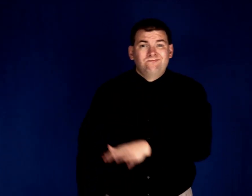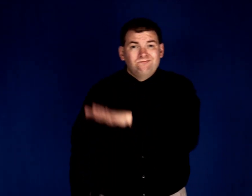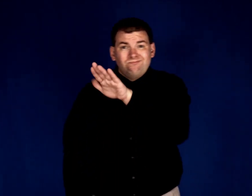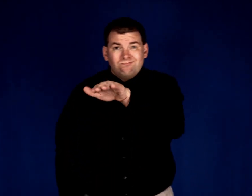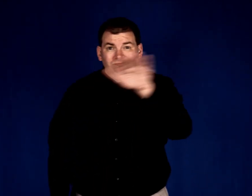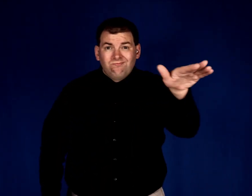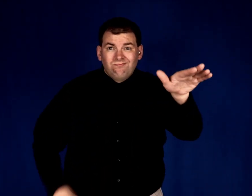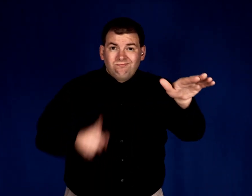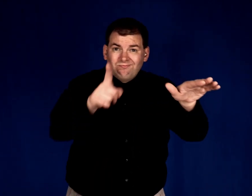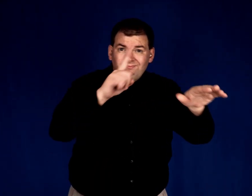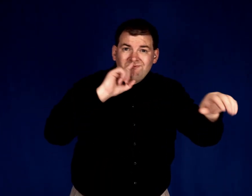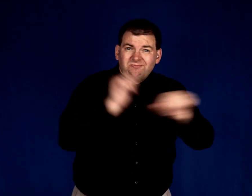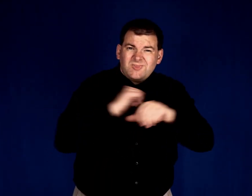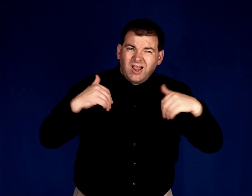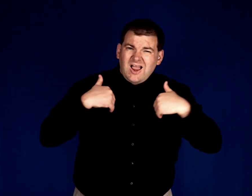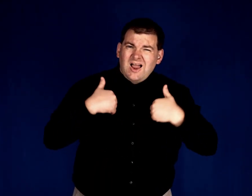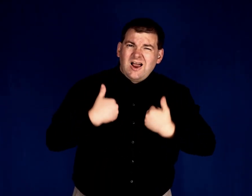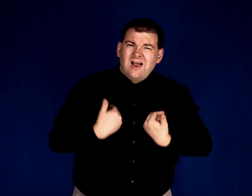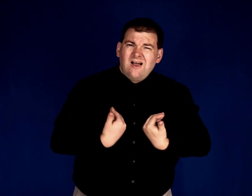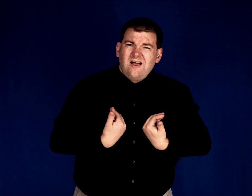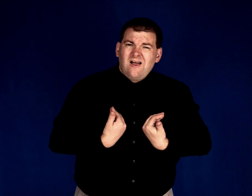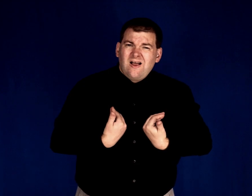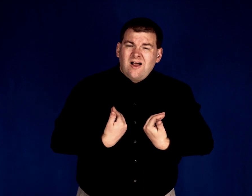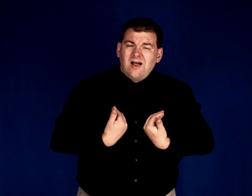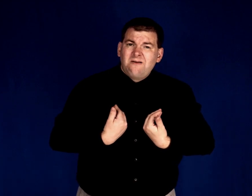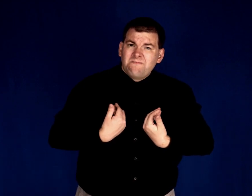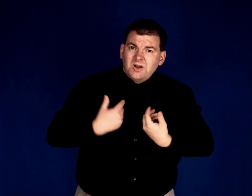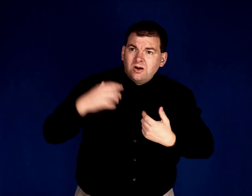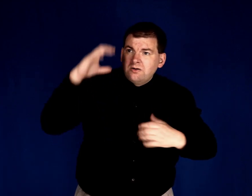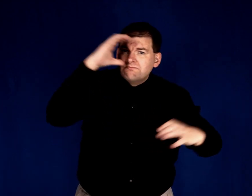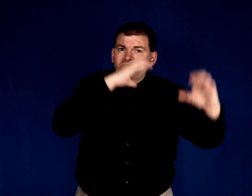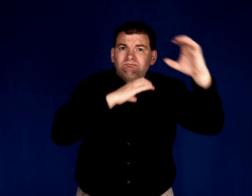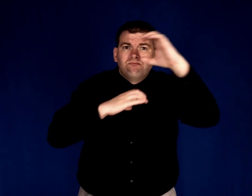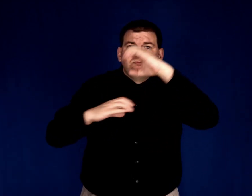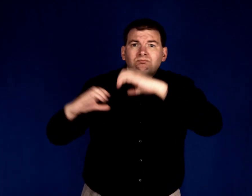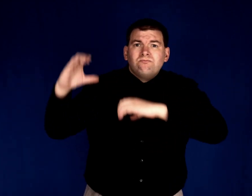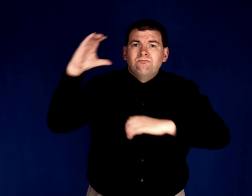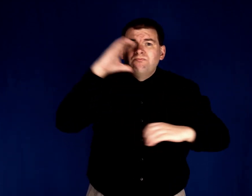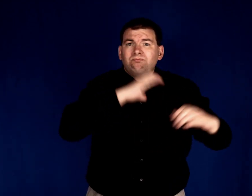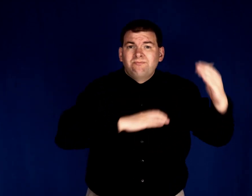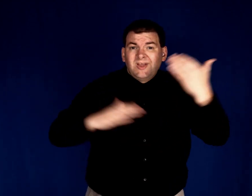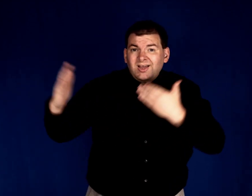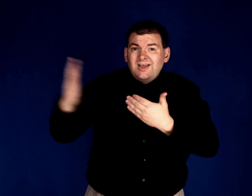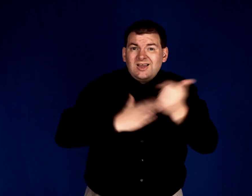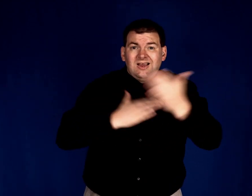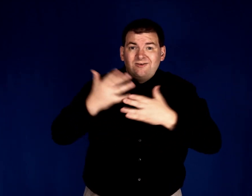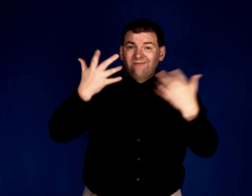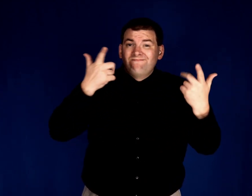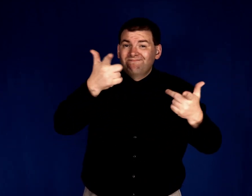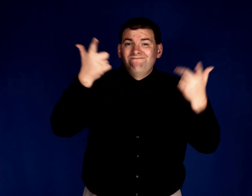Are you tired of being thirsty, even though